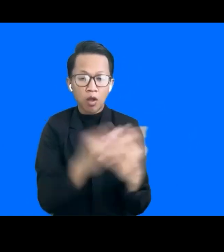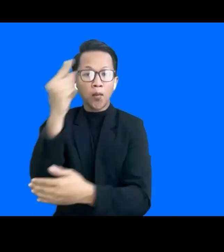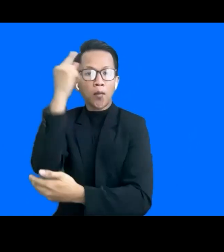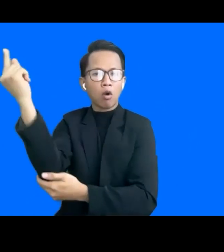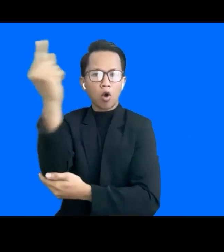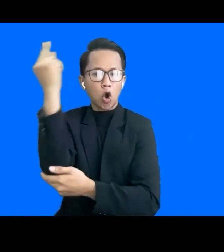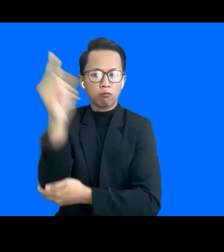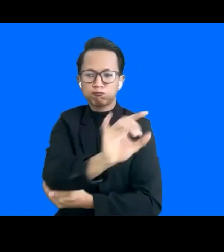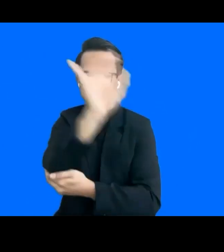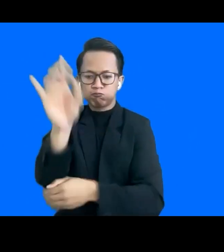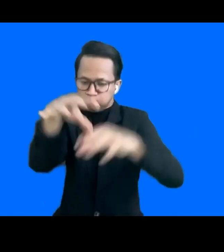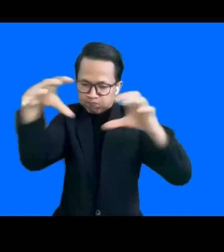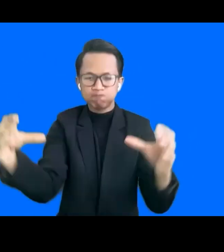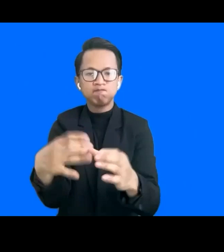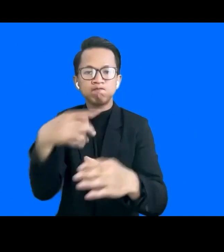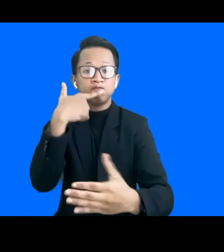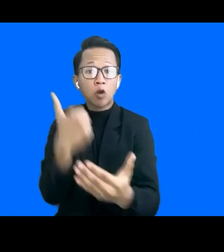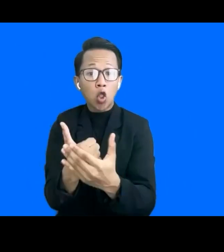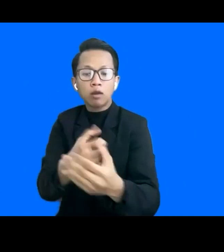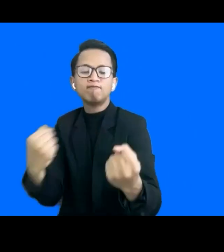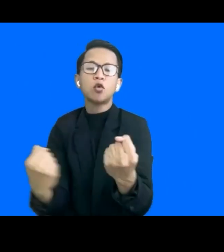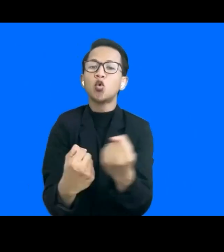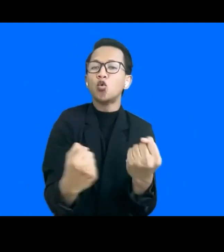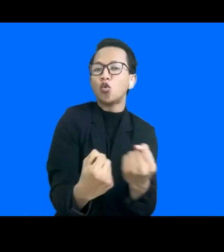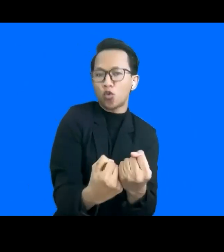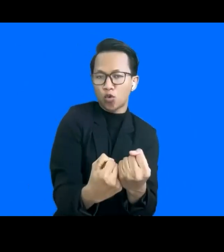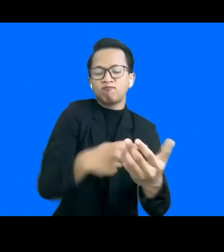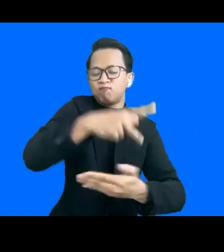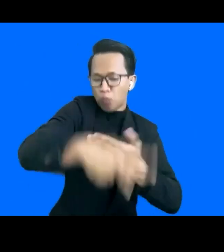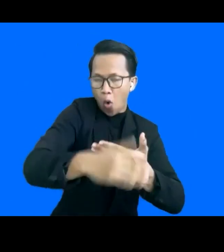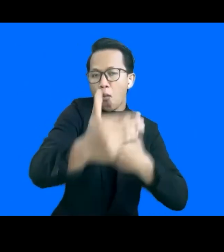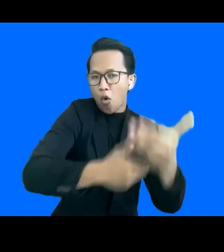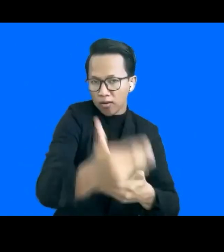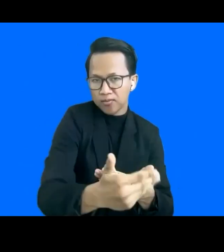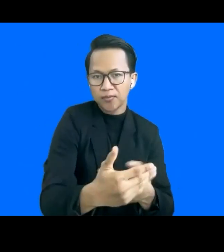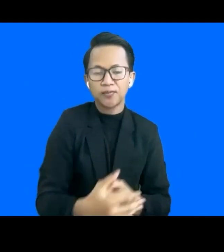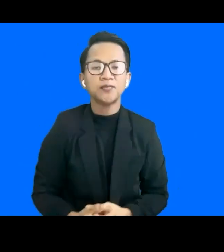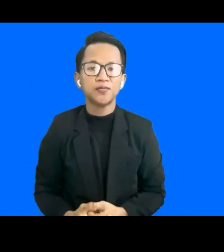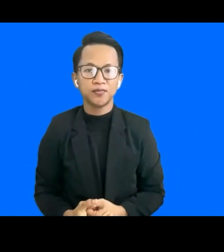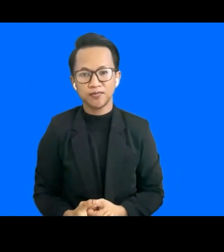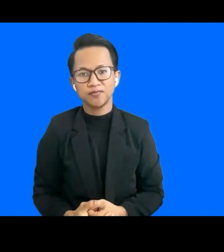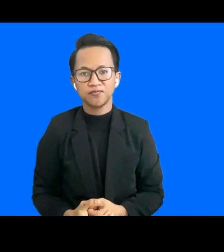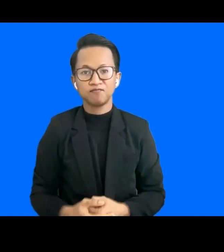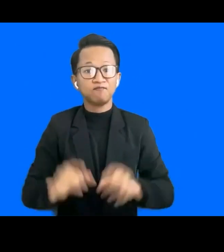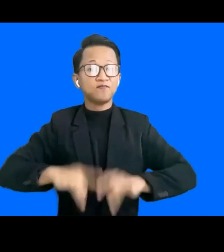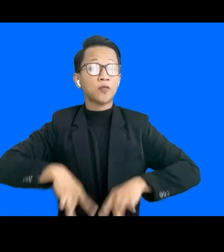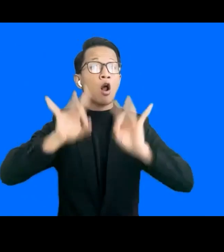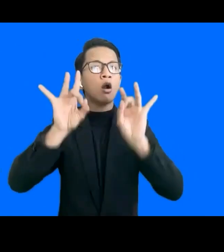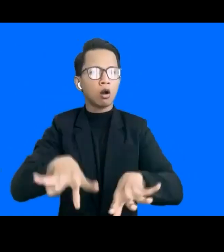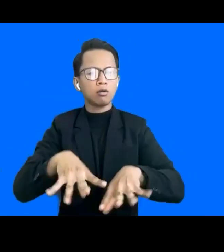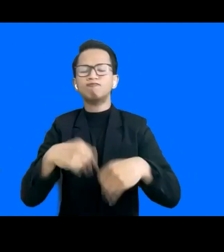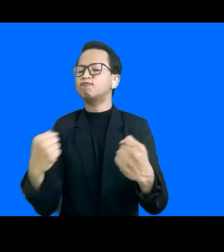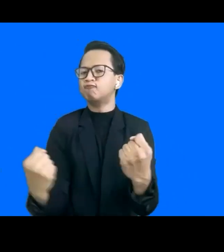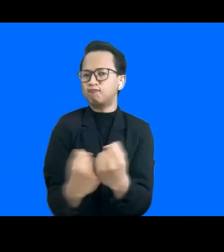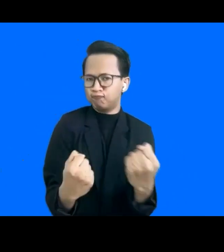and community members to support reform and progress in this area. Australia strongly endorses